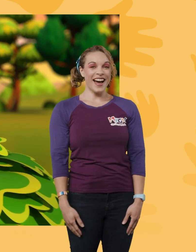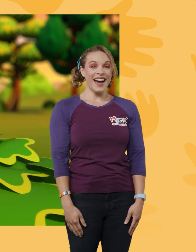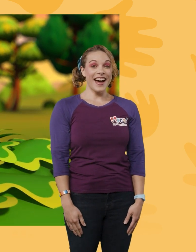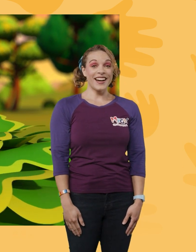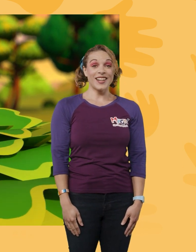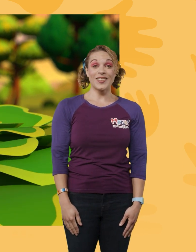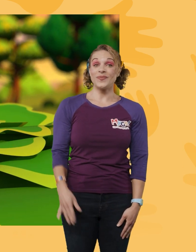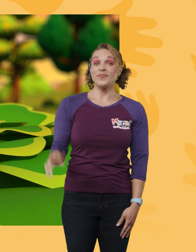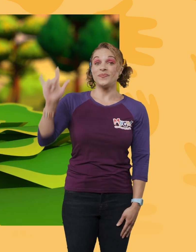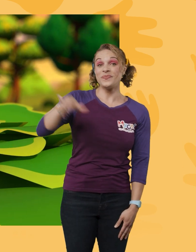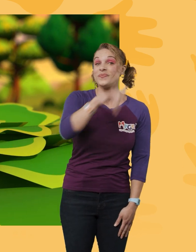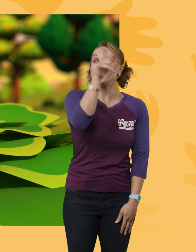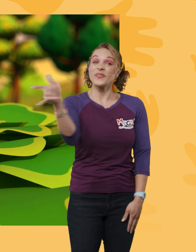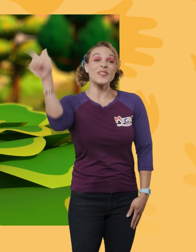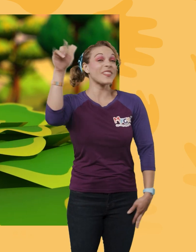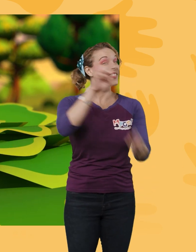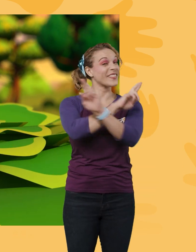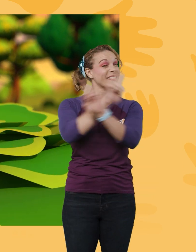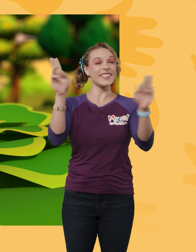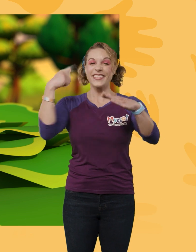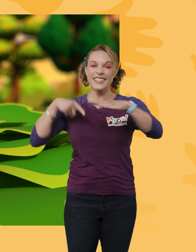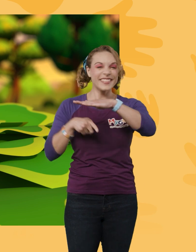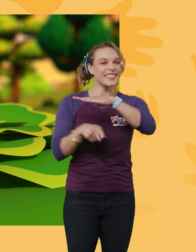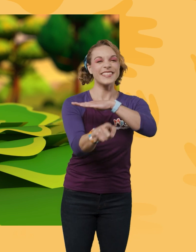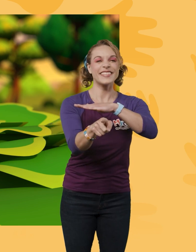The Blippi-mobile is ready for adventure!